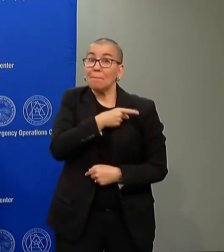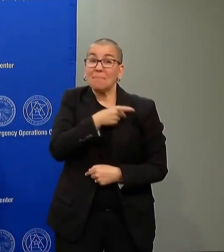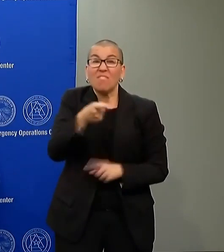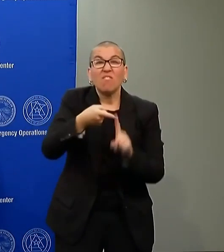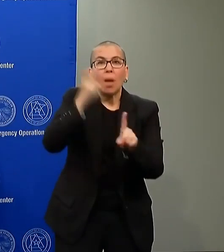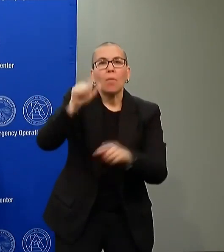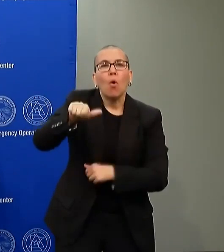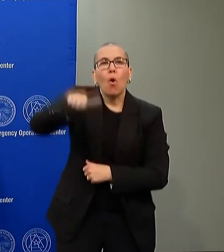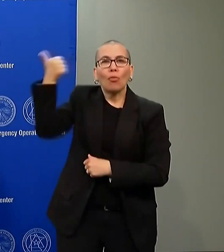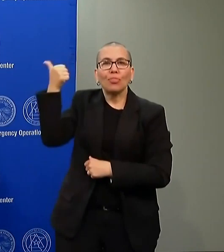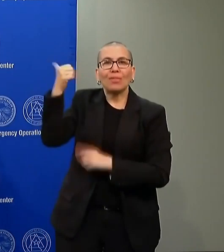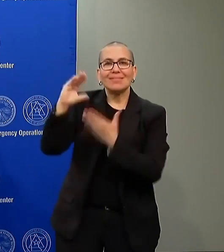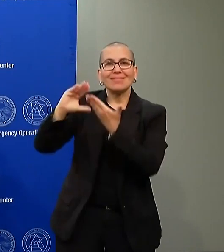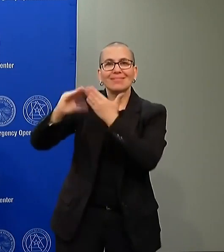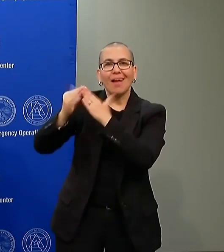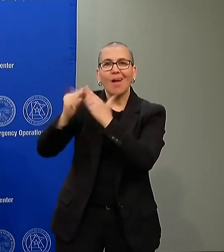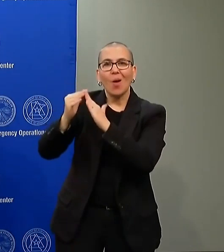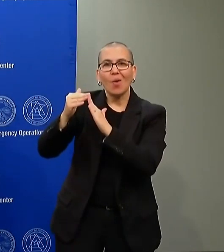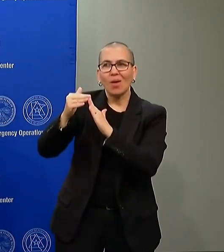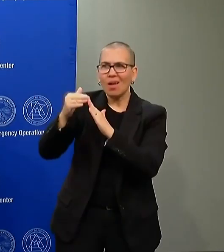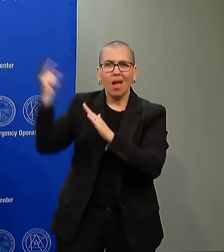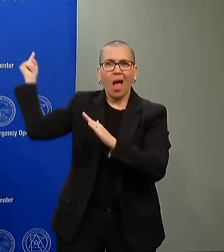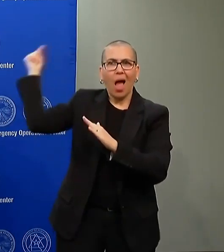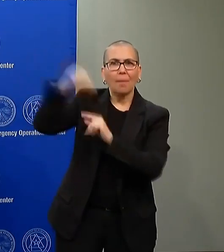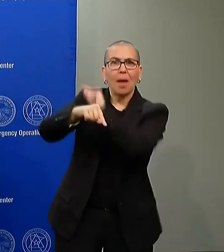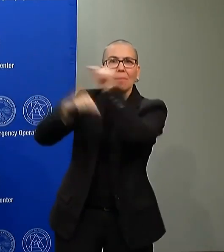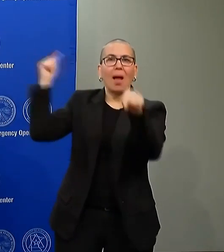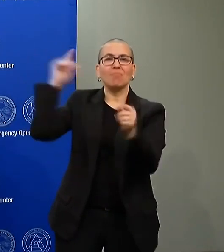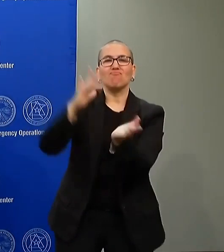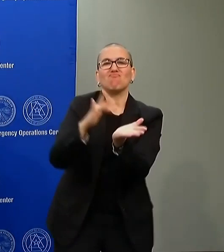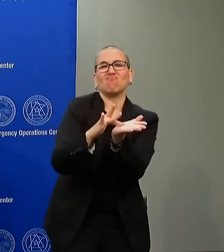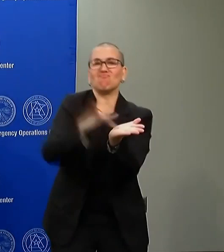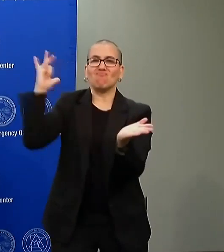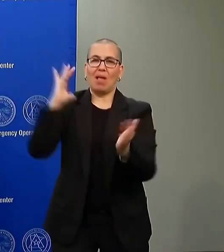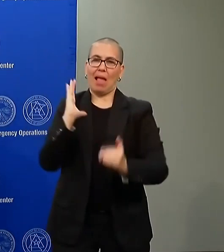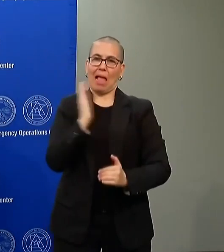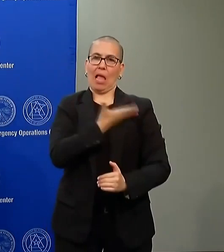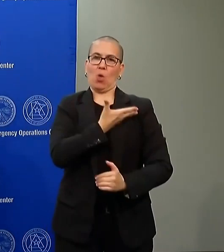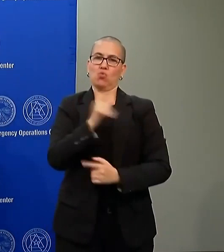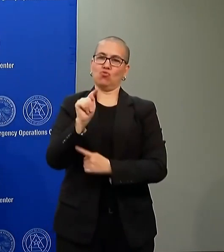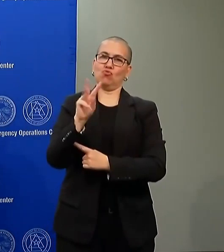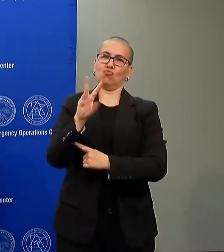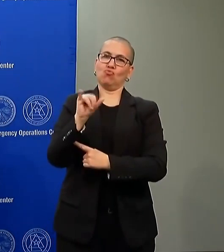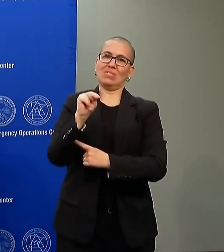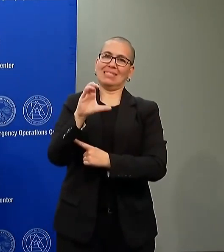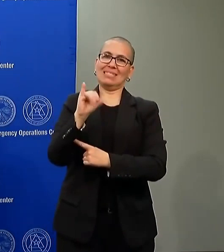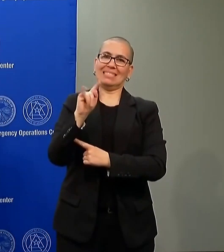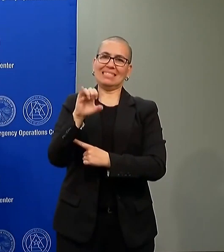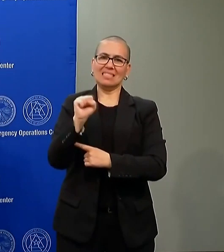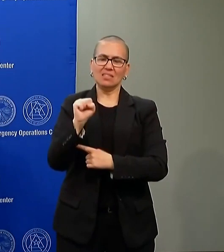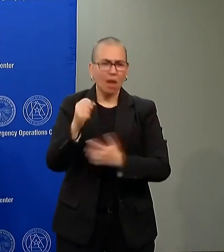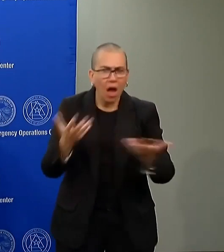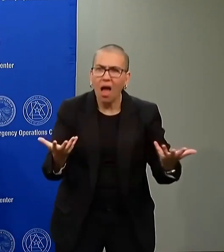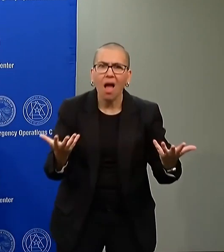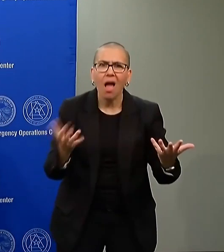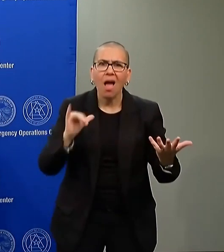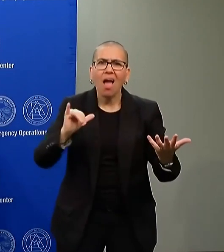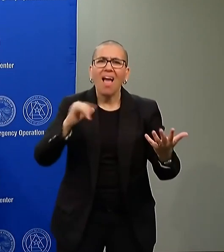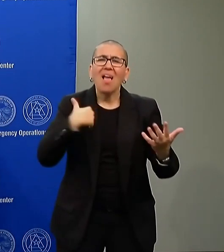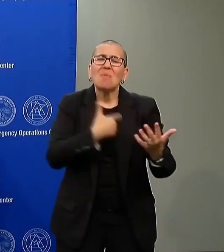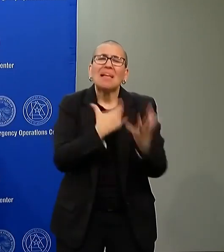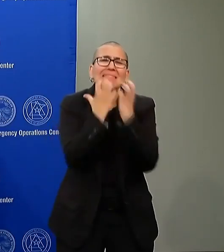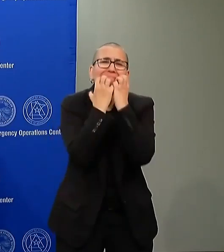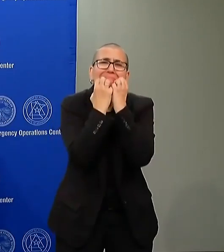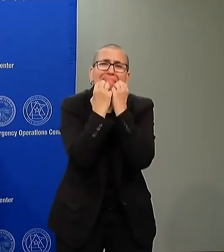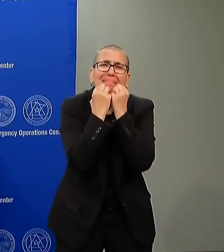region to to prey on everything that we have built over the last several decades. The dynamic has changed